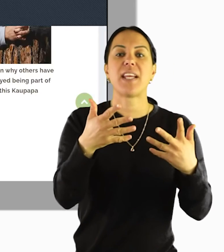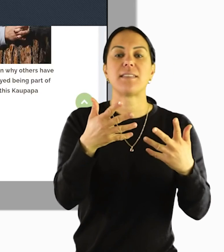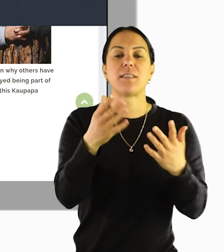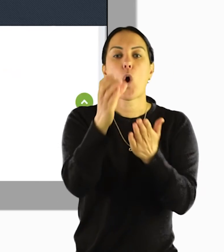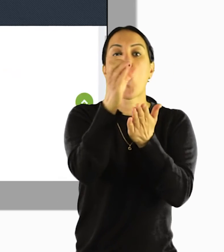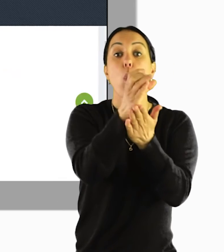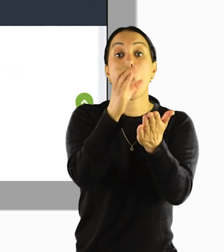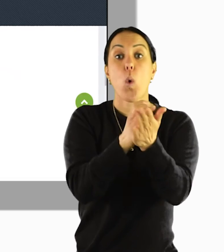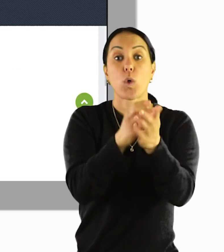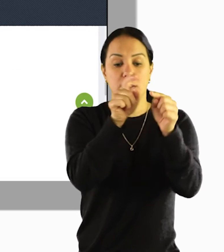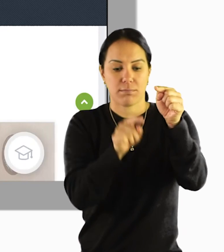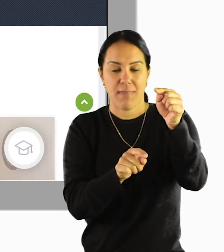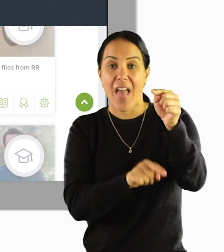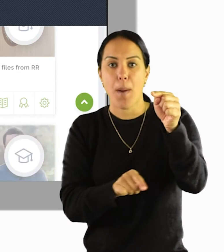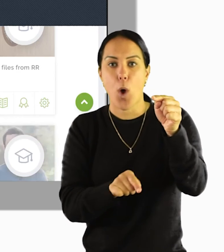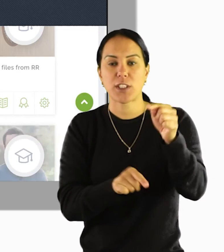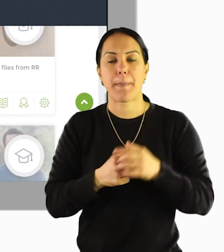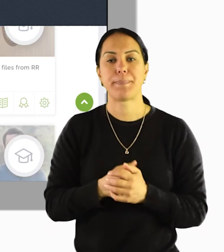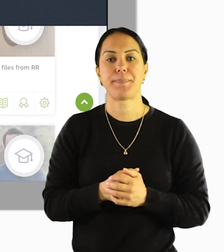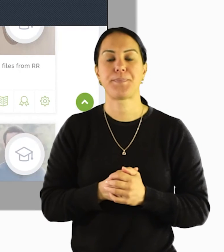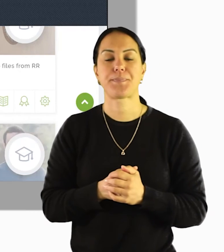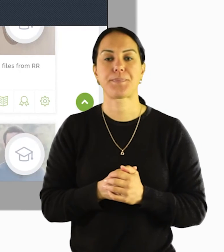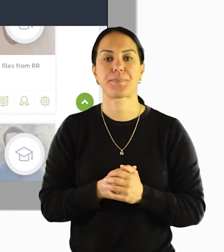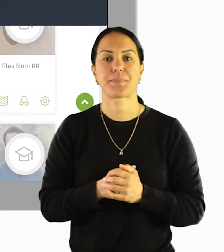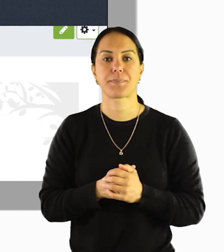the course, which is at the bottom here.